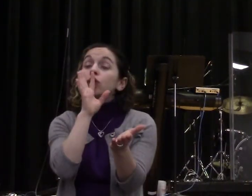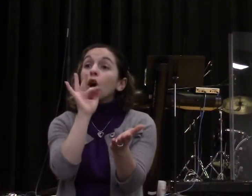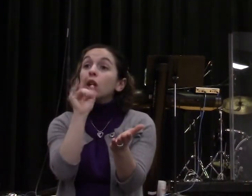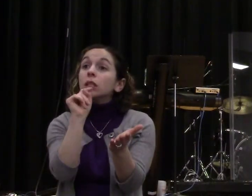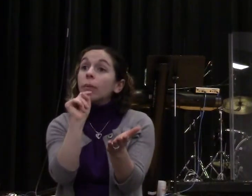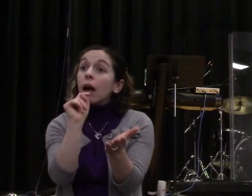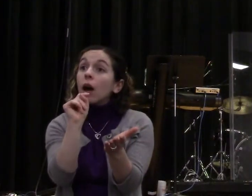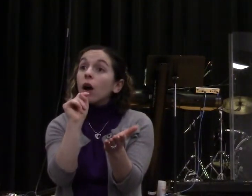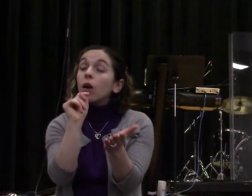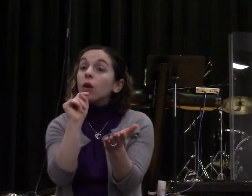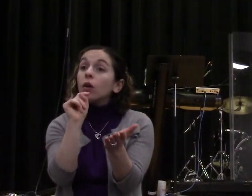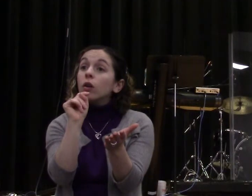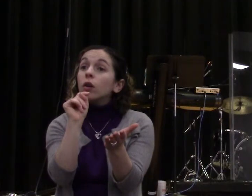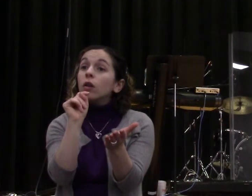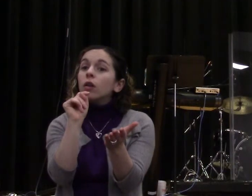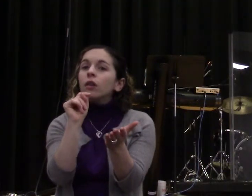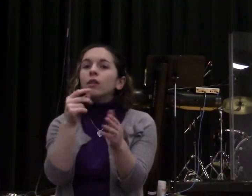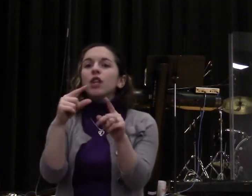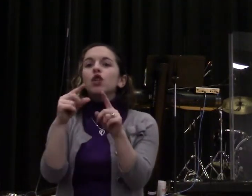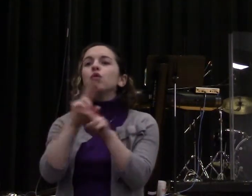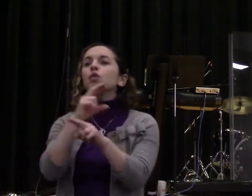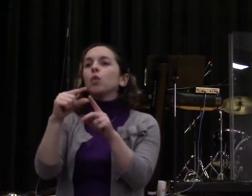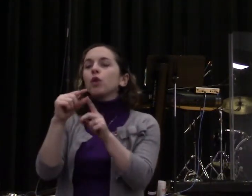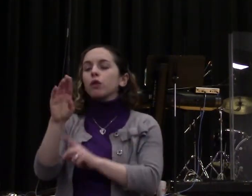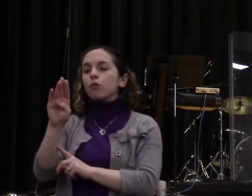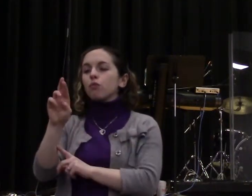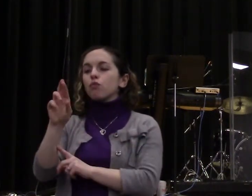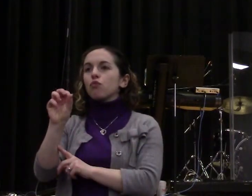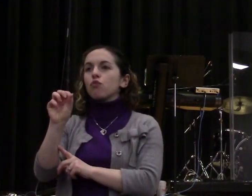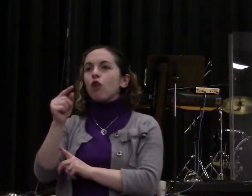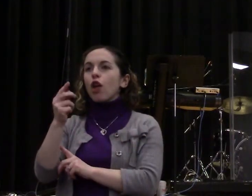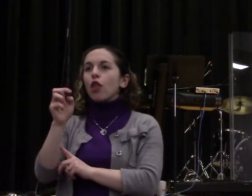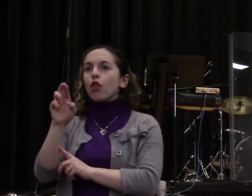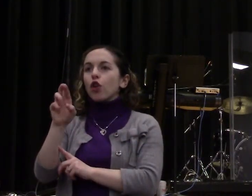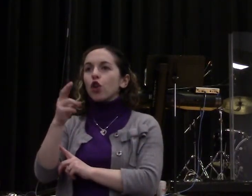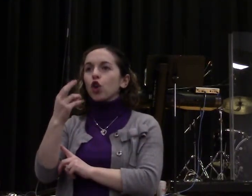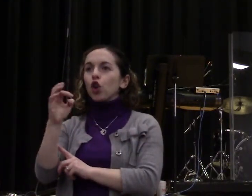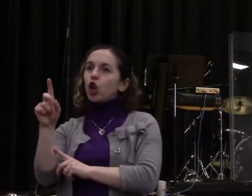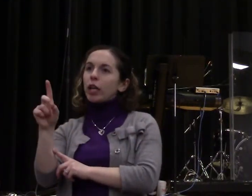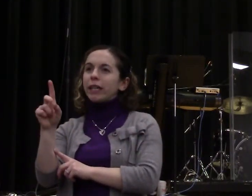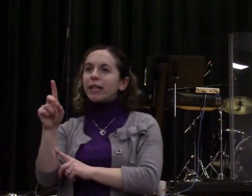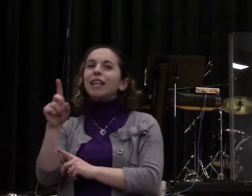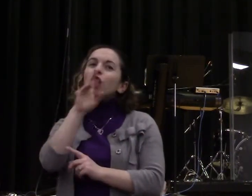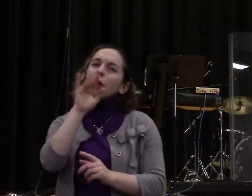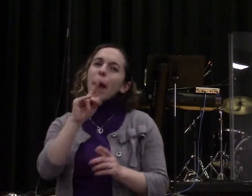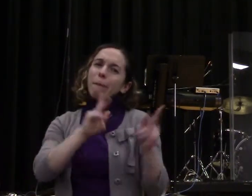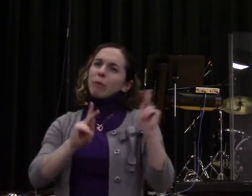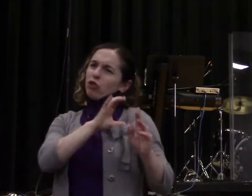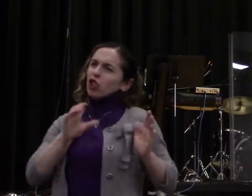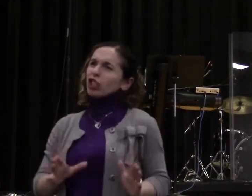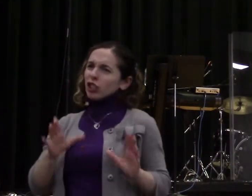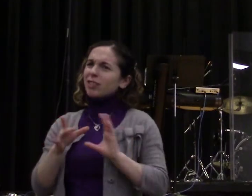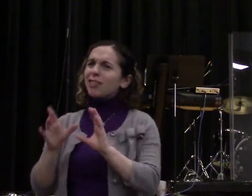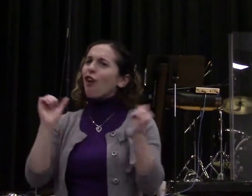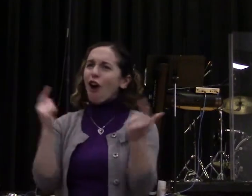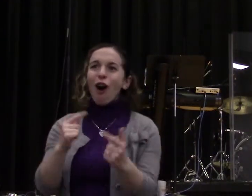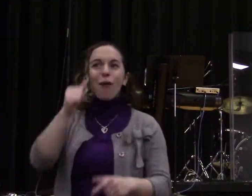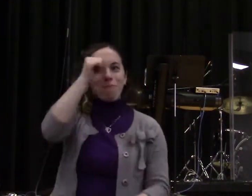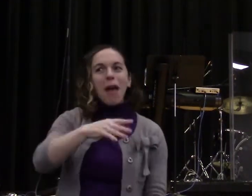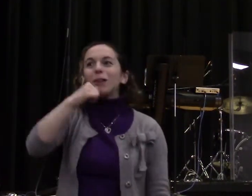includes the sisterhood. Okay? So there is no division in the body of Christ. Can you say amen? For all the brotherhoods and the